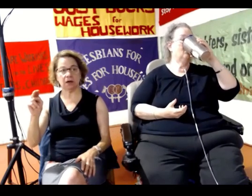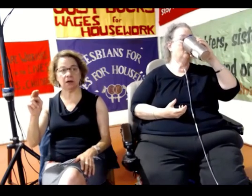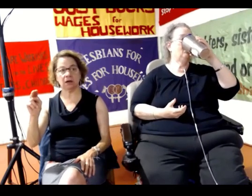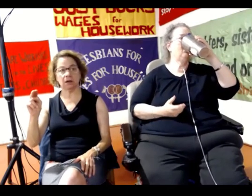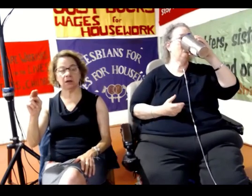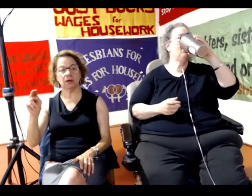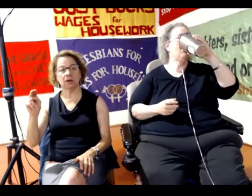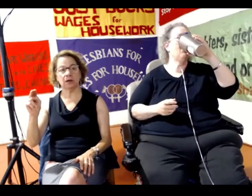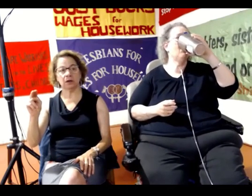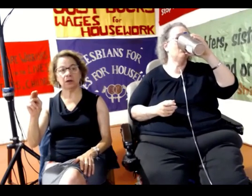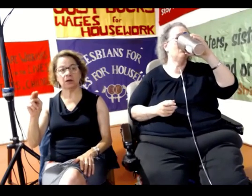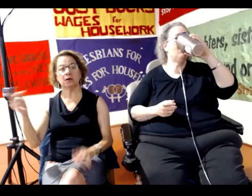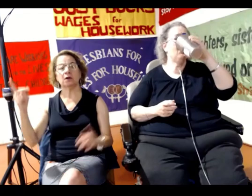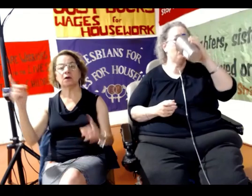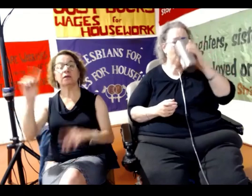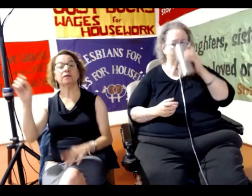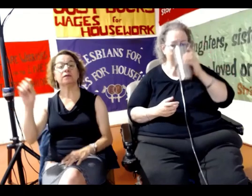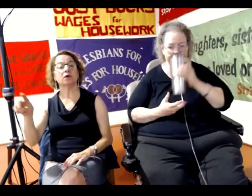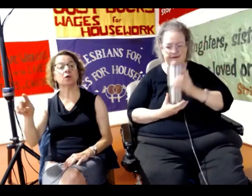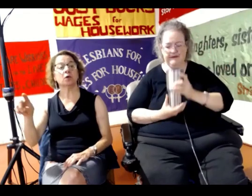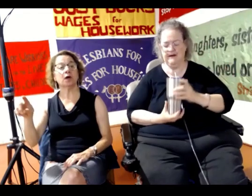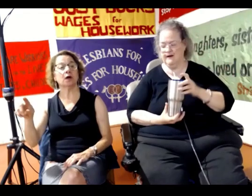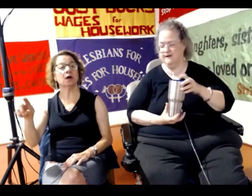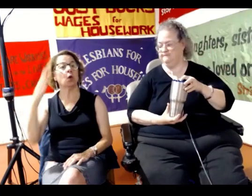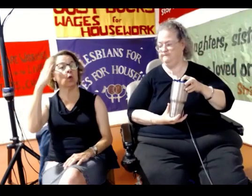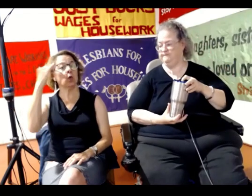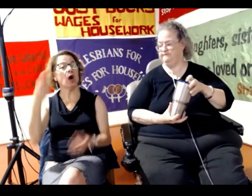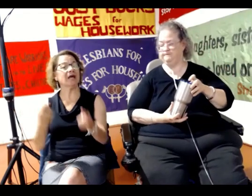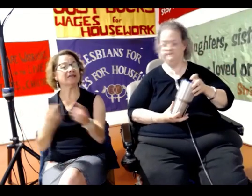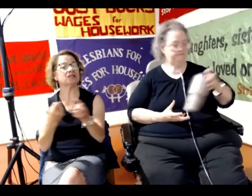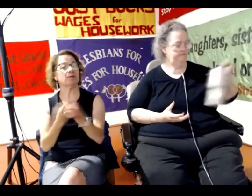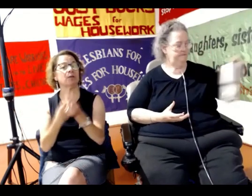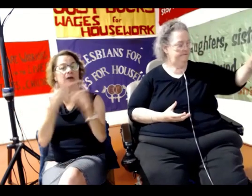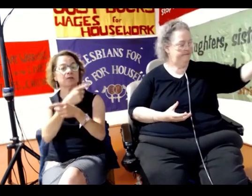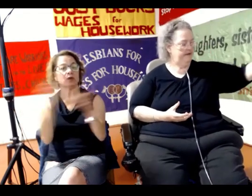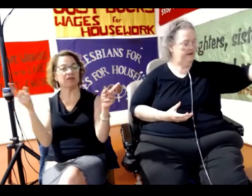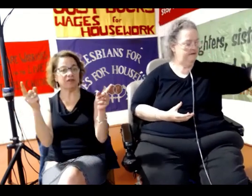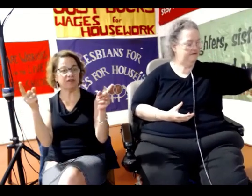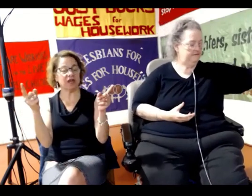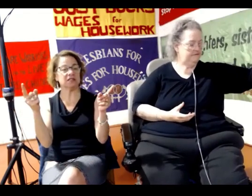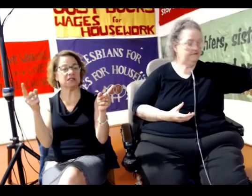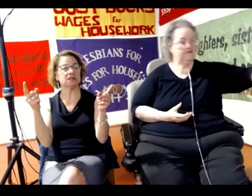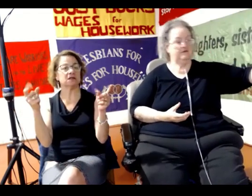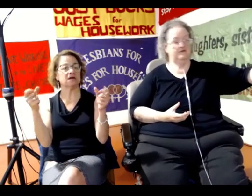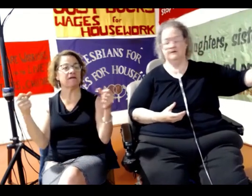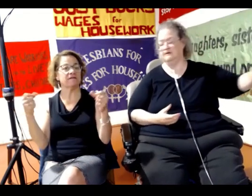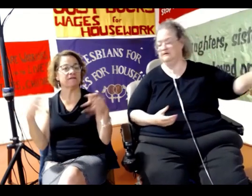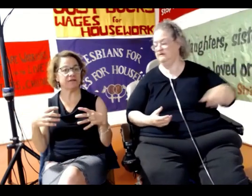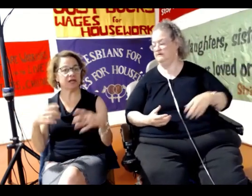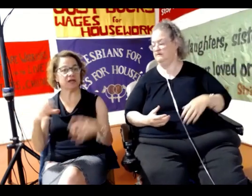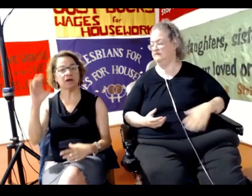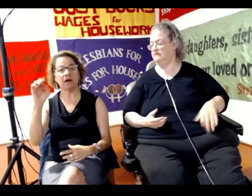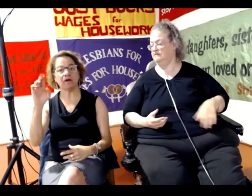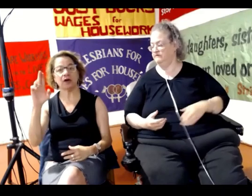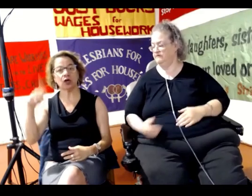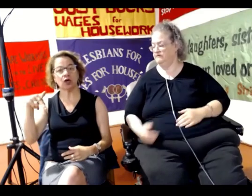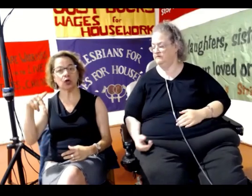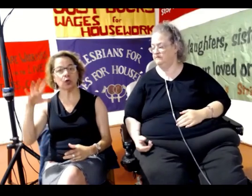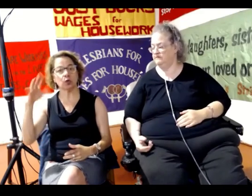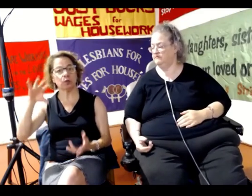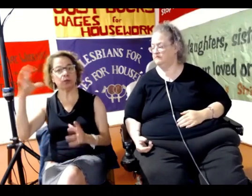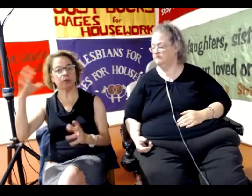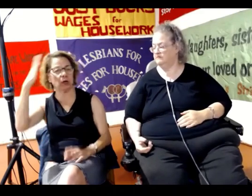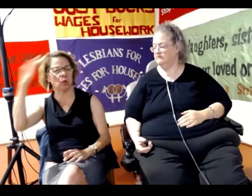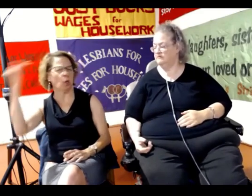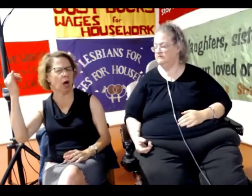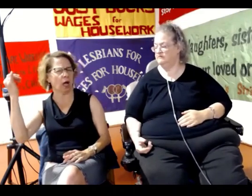Okay. So, the question is that, why is the poor and protest feared? By whom? And why? That is